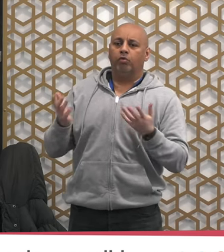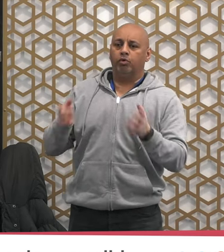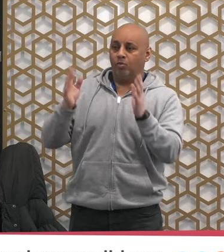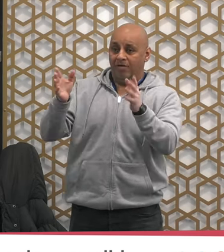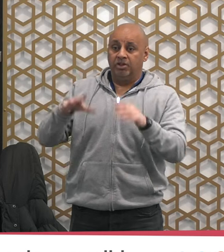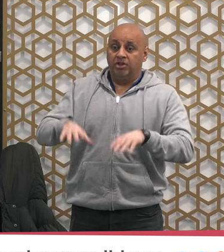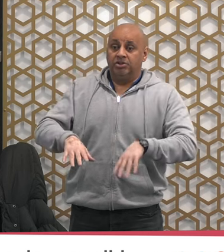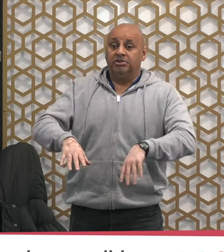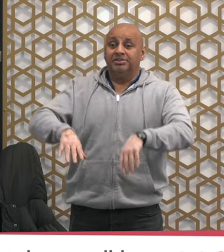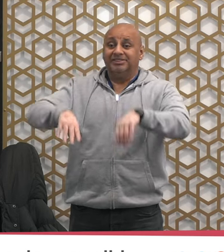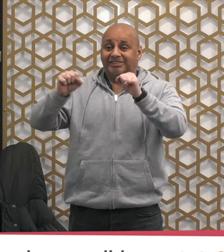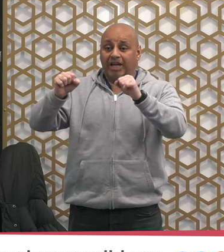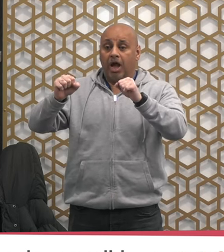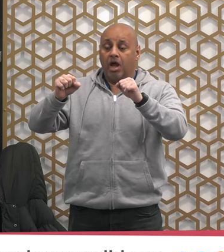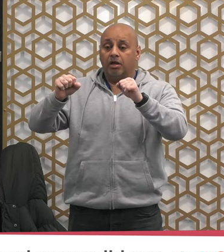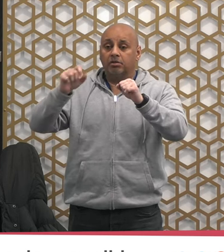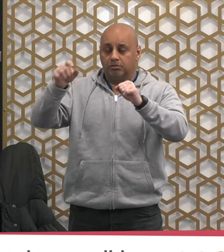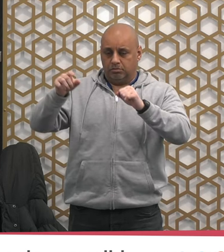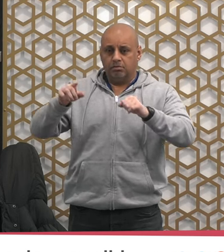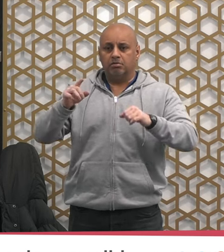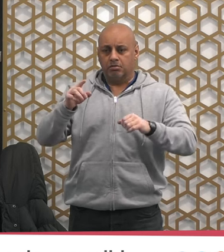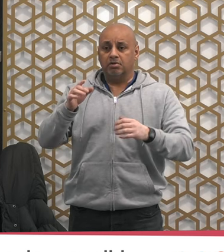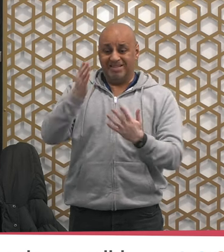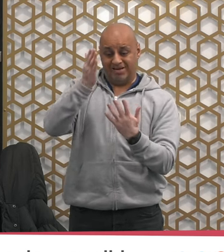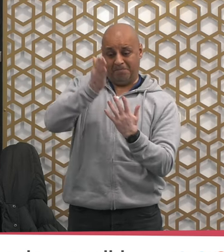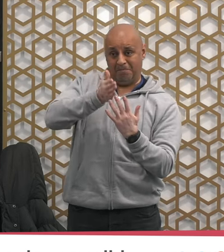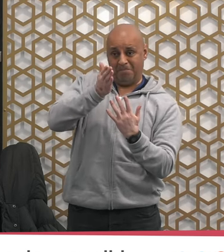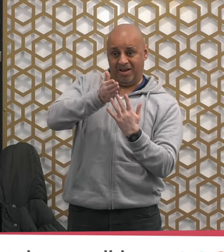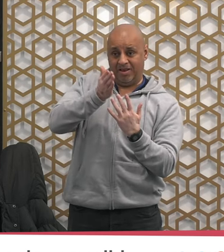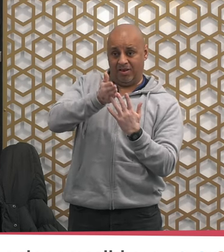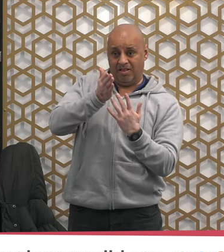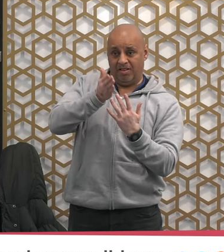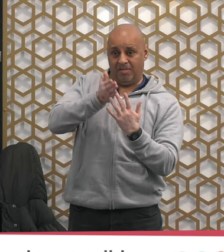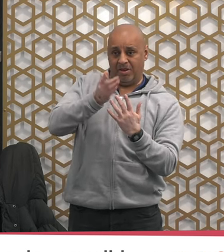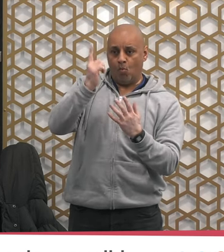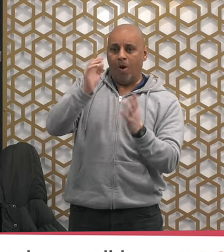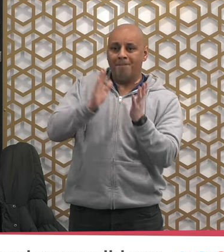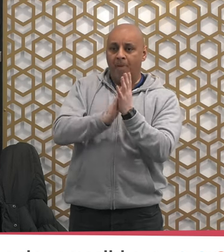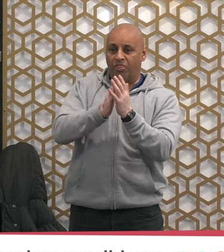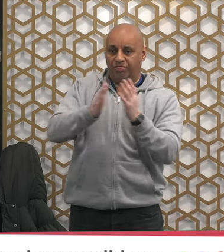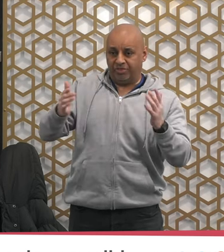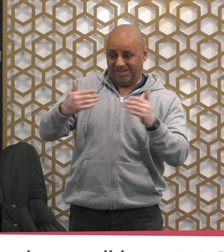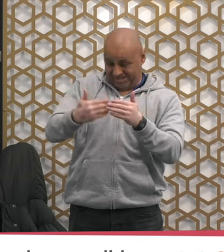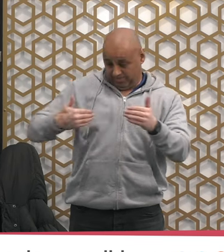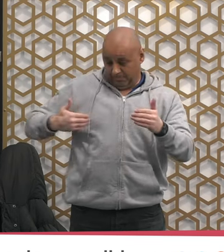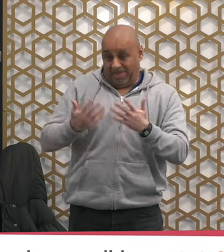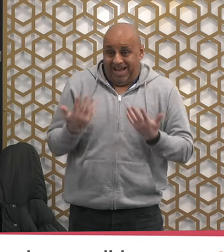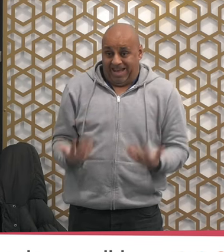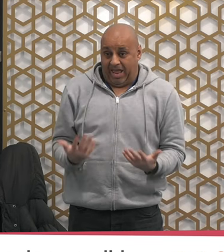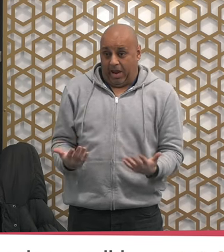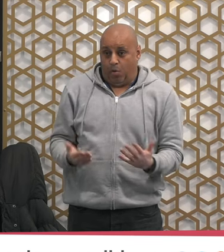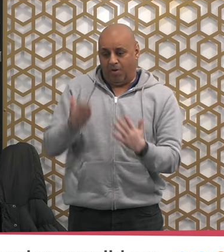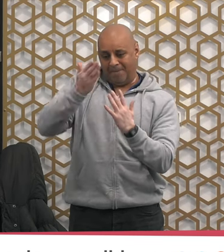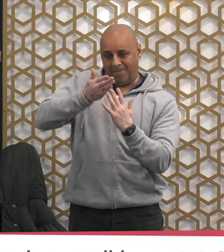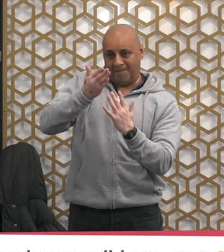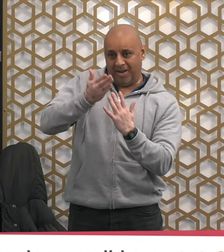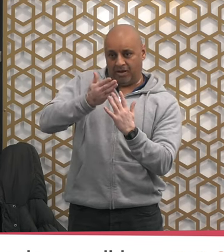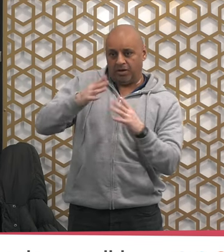mid of Shaban until Ramadan so that we don't feel any kind of weakness within our body and then we end up